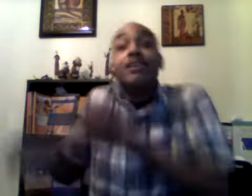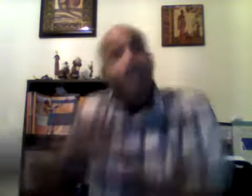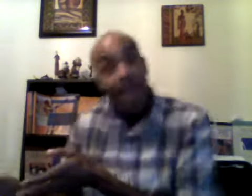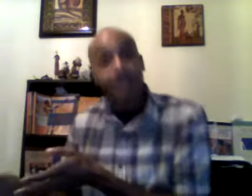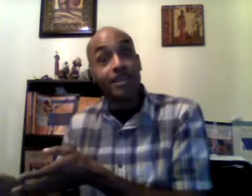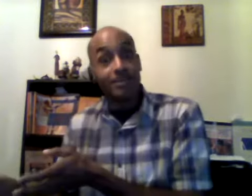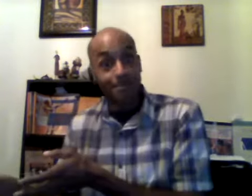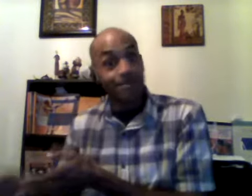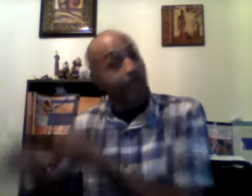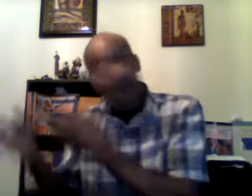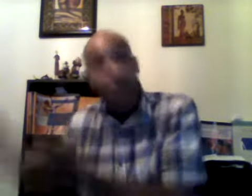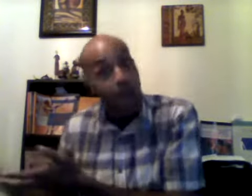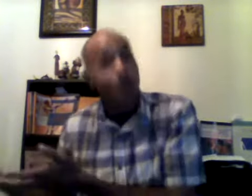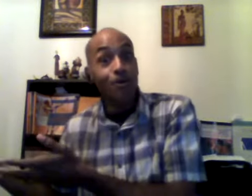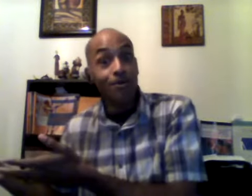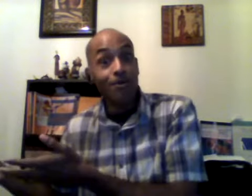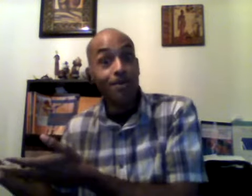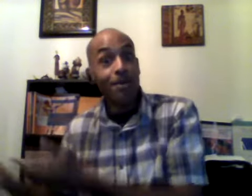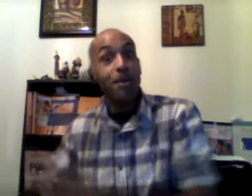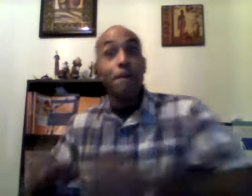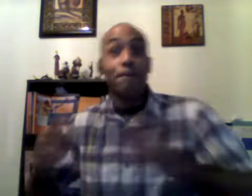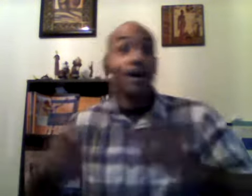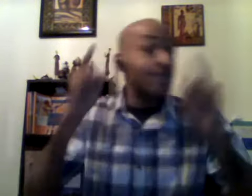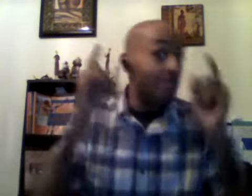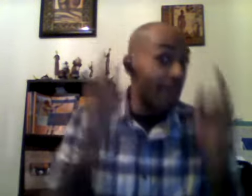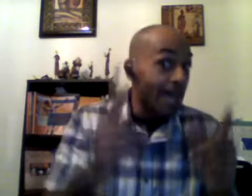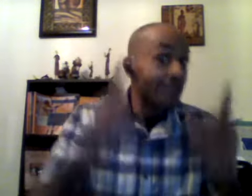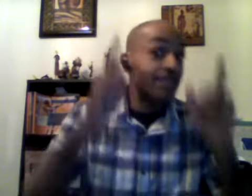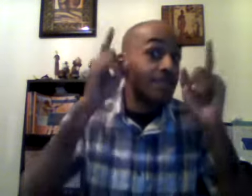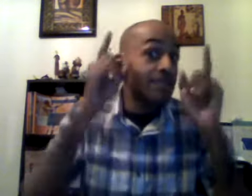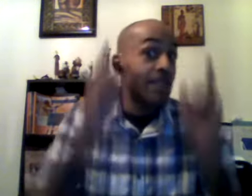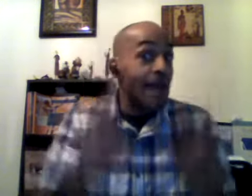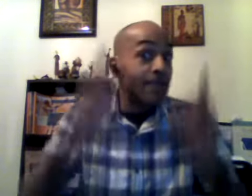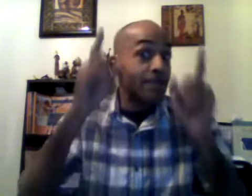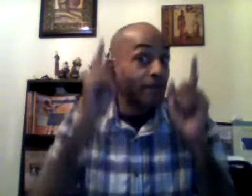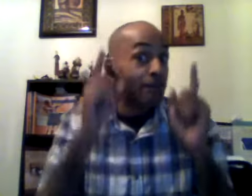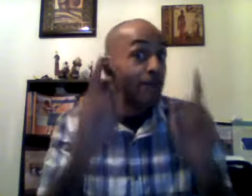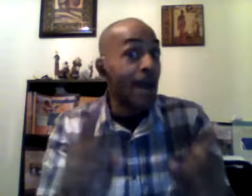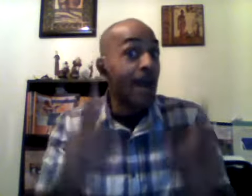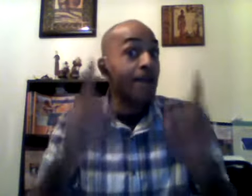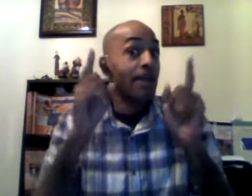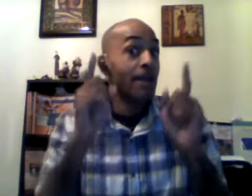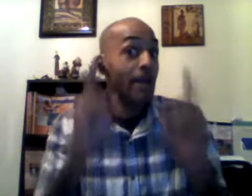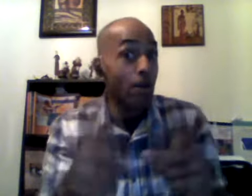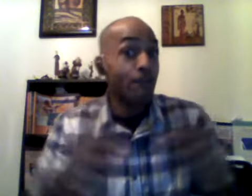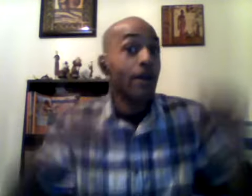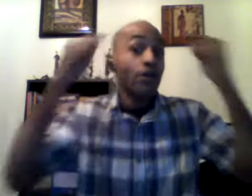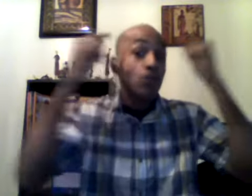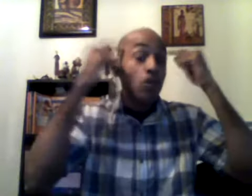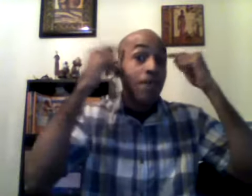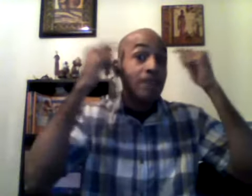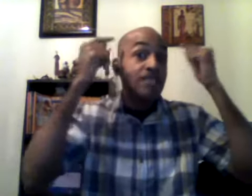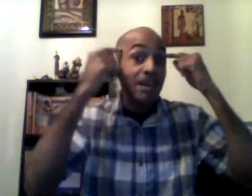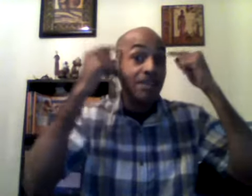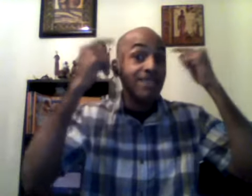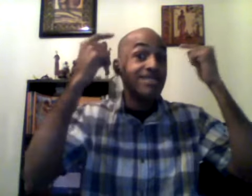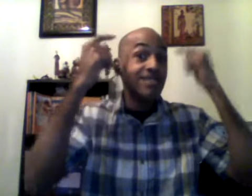like it i know but that does not define health you must understand